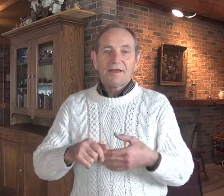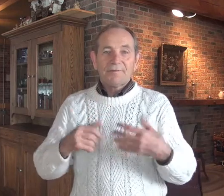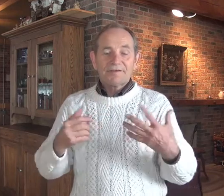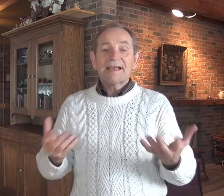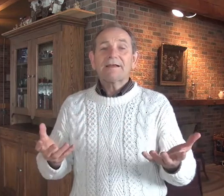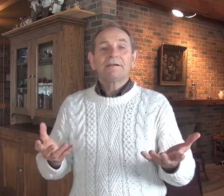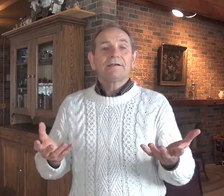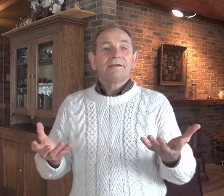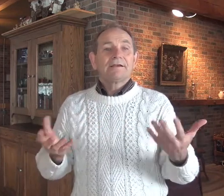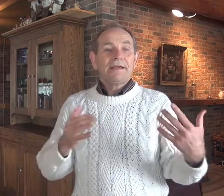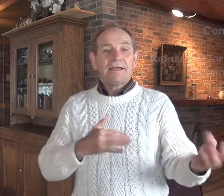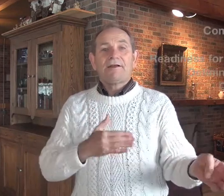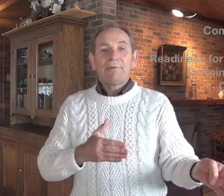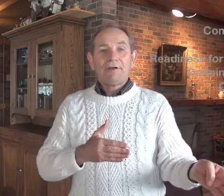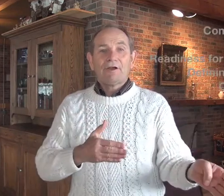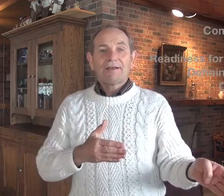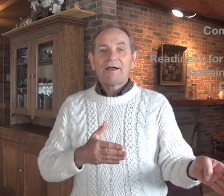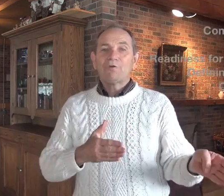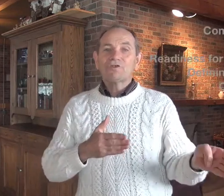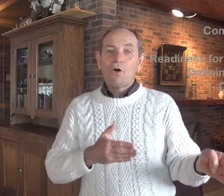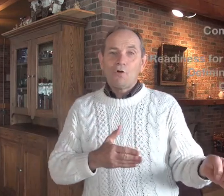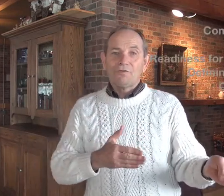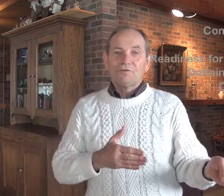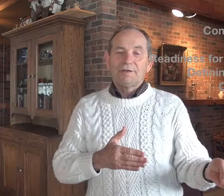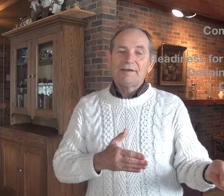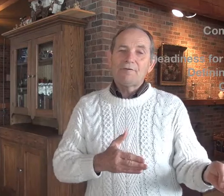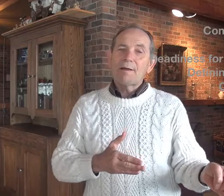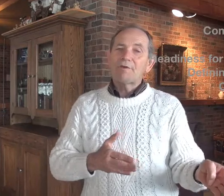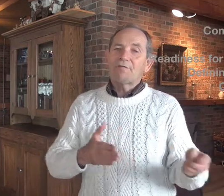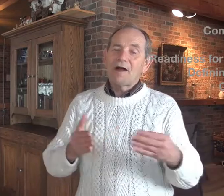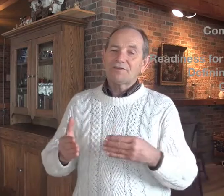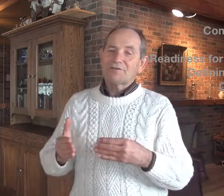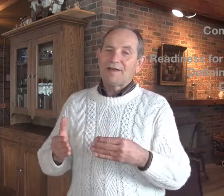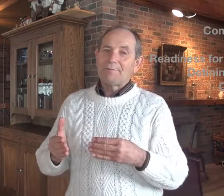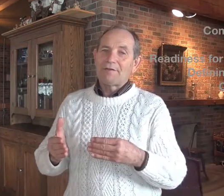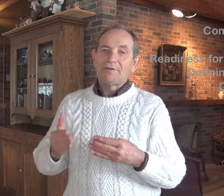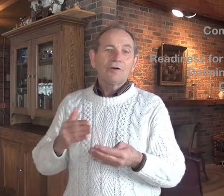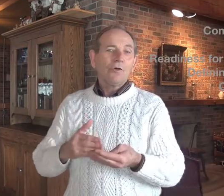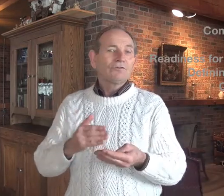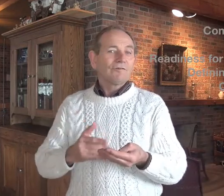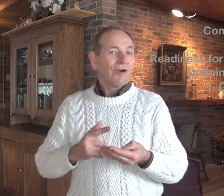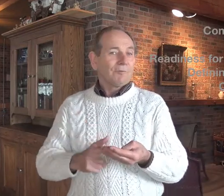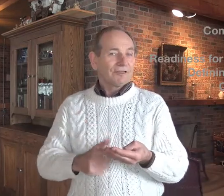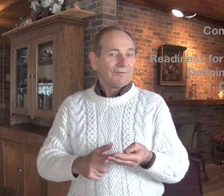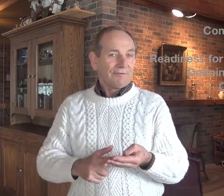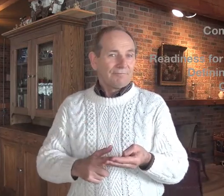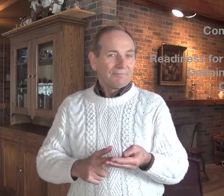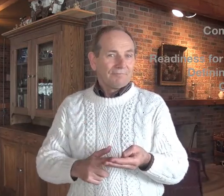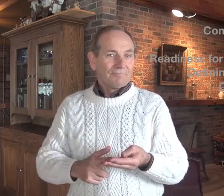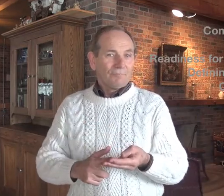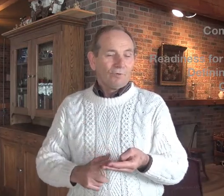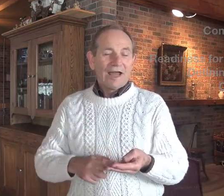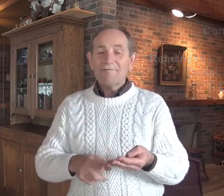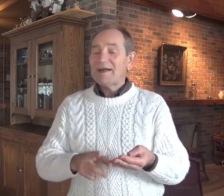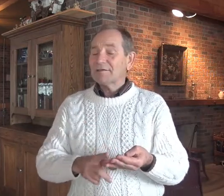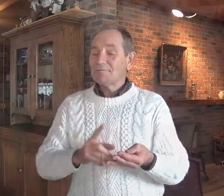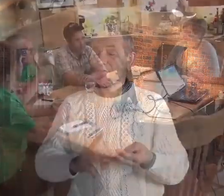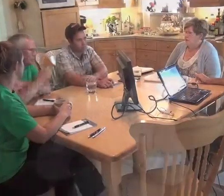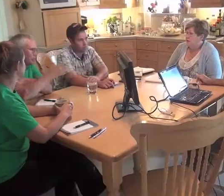The second key area we looked at was goals. And if you remember the Wienster family, their goals were very specific. When I first met